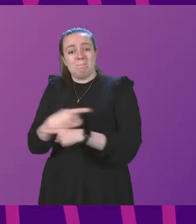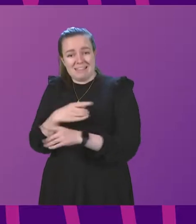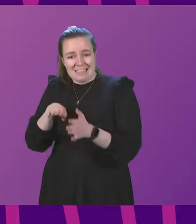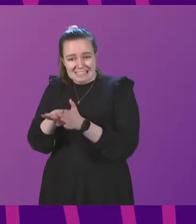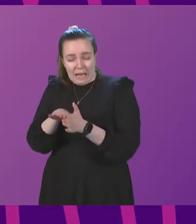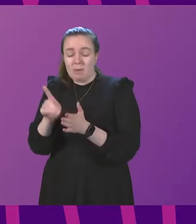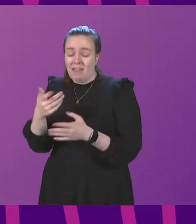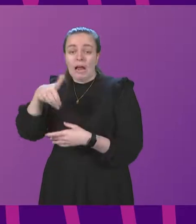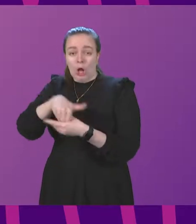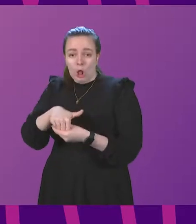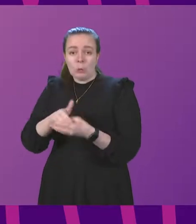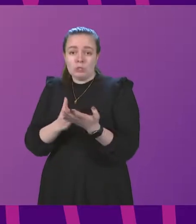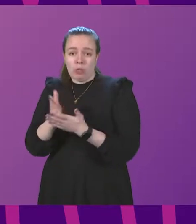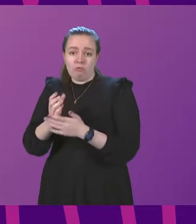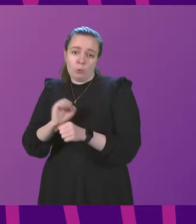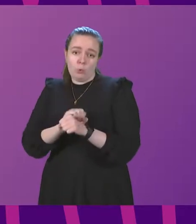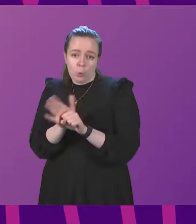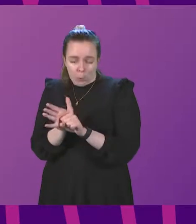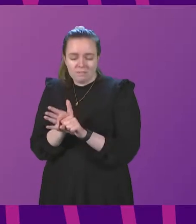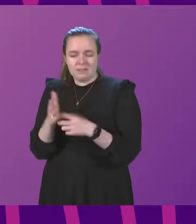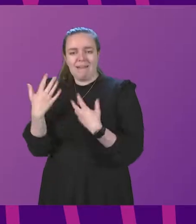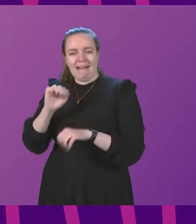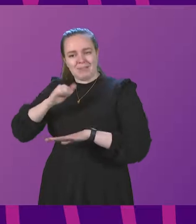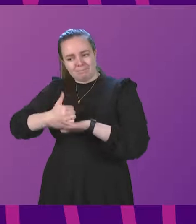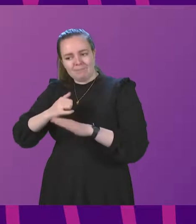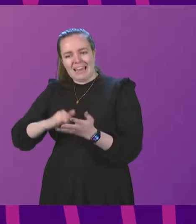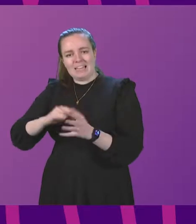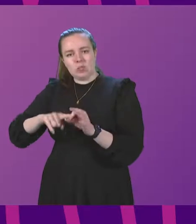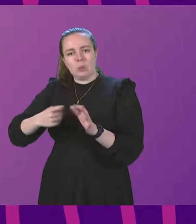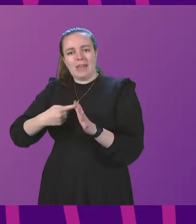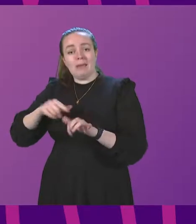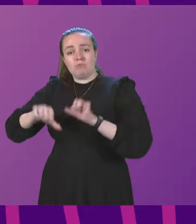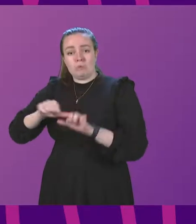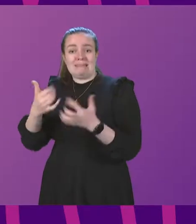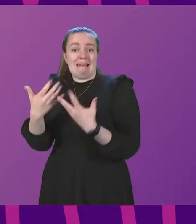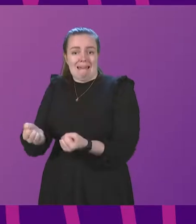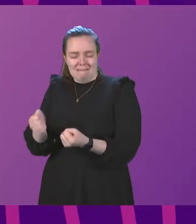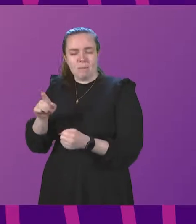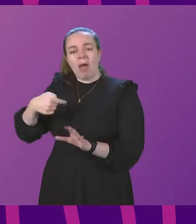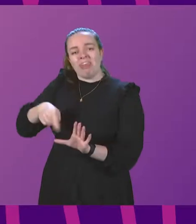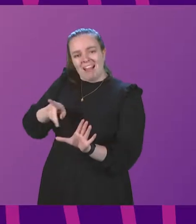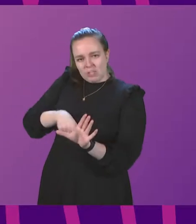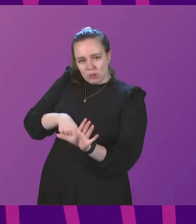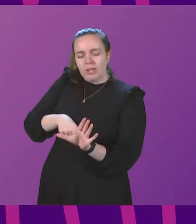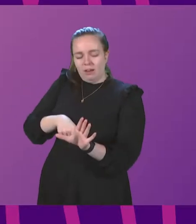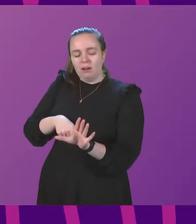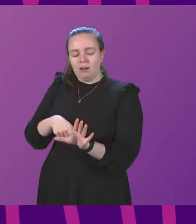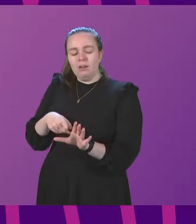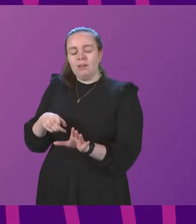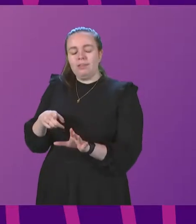for during COVID. There is an established SQE process for this, but this year the